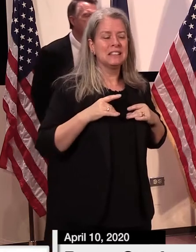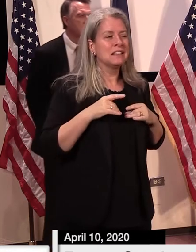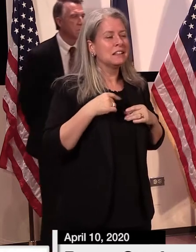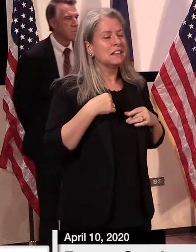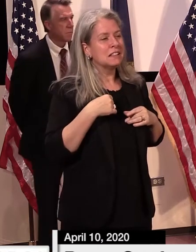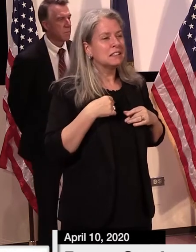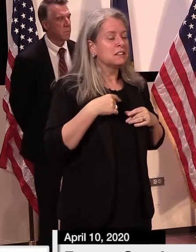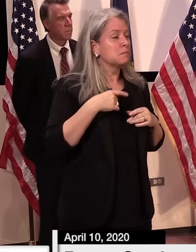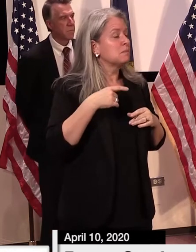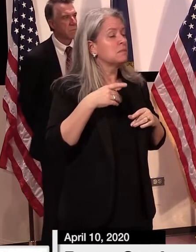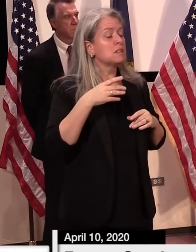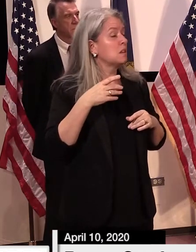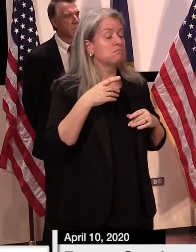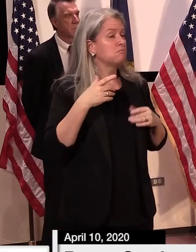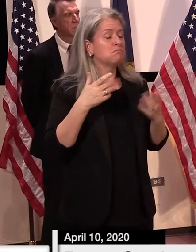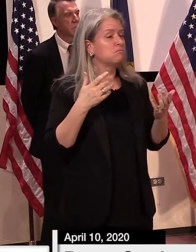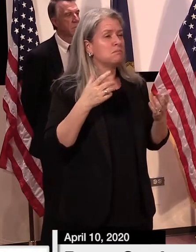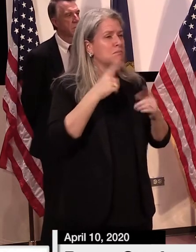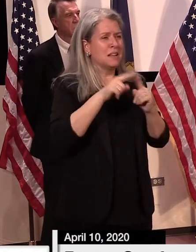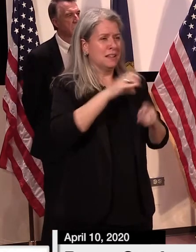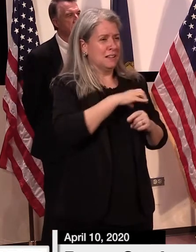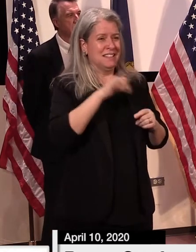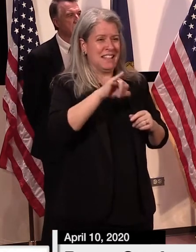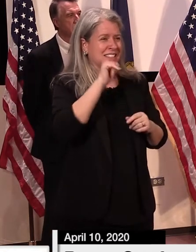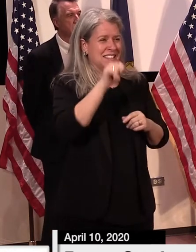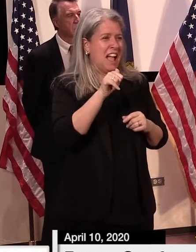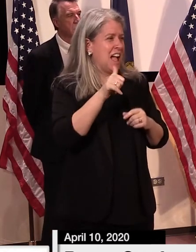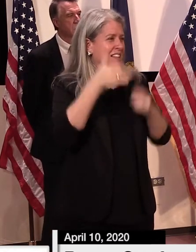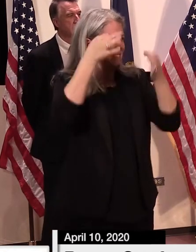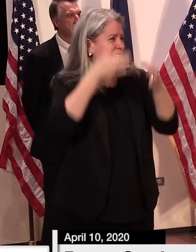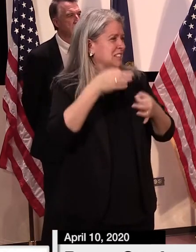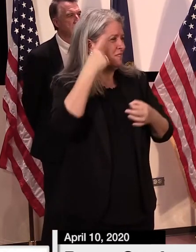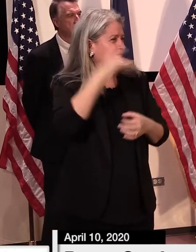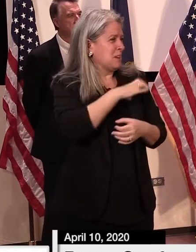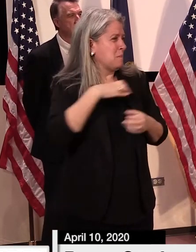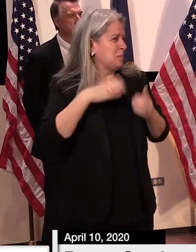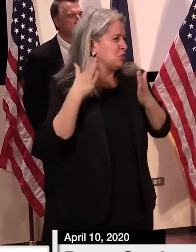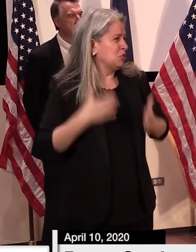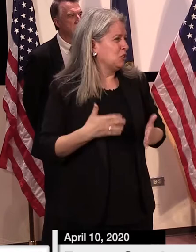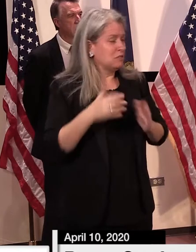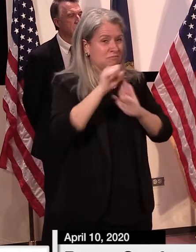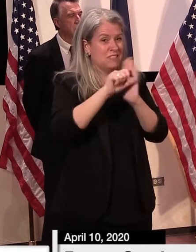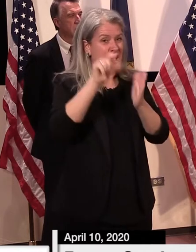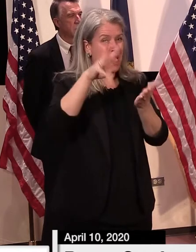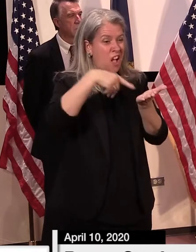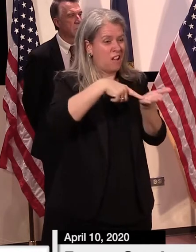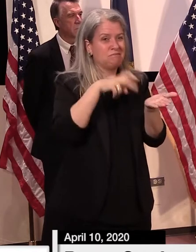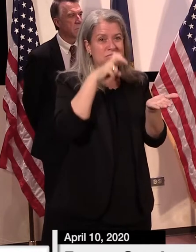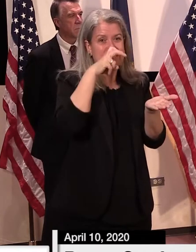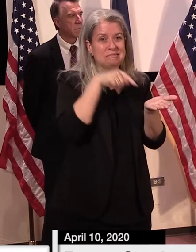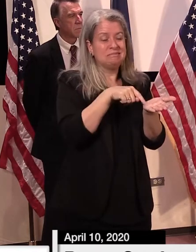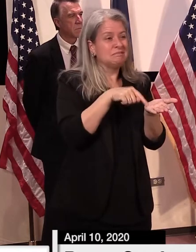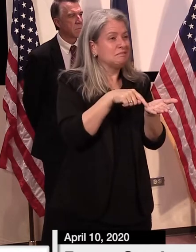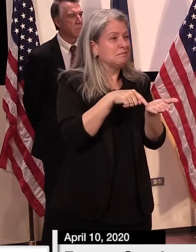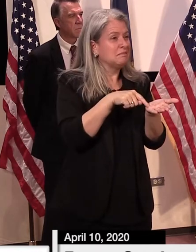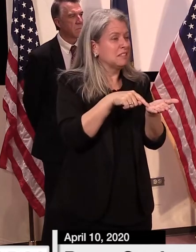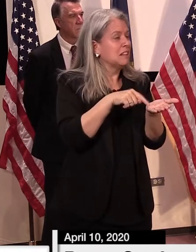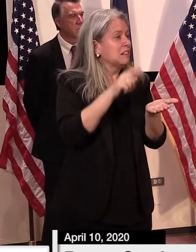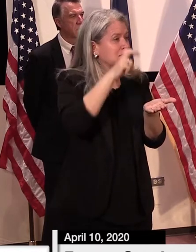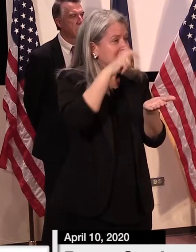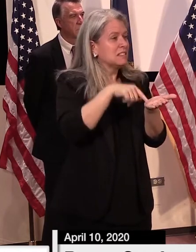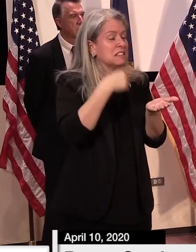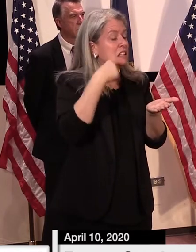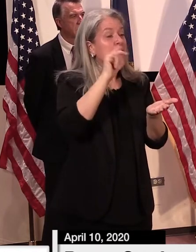The commissioner doesn't have that power. I mean, the state law is pretty specific right now. It's basically